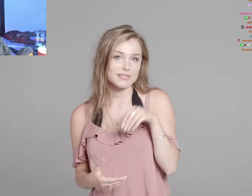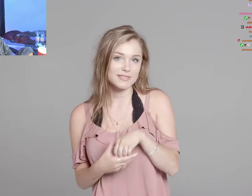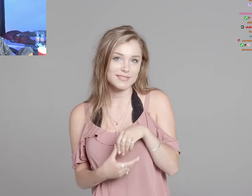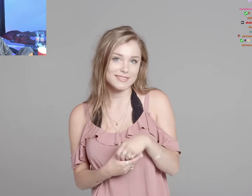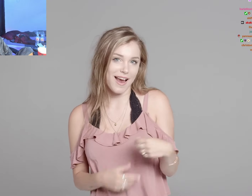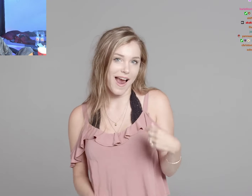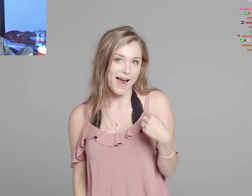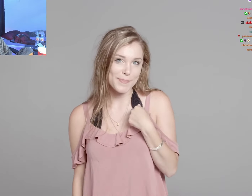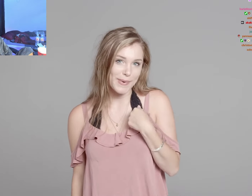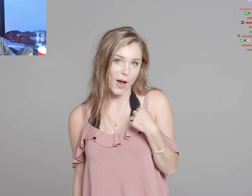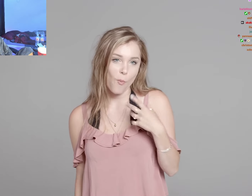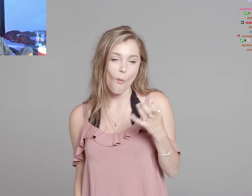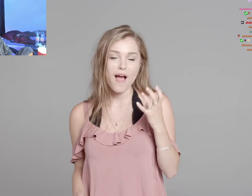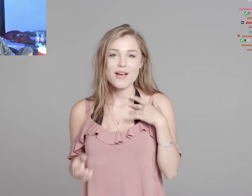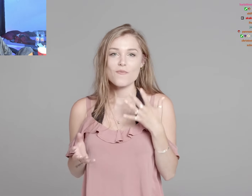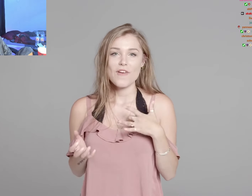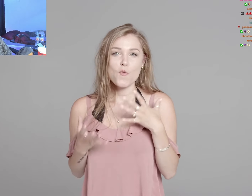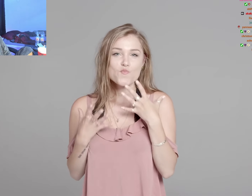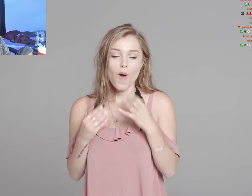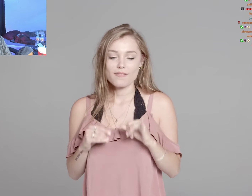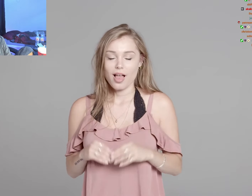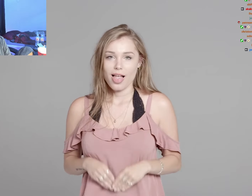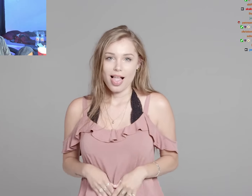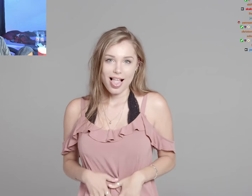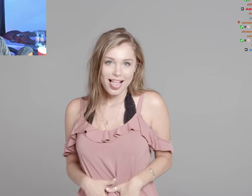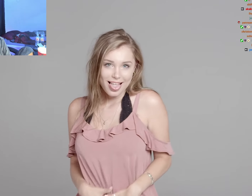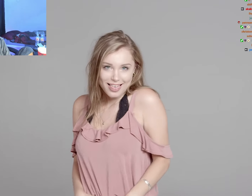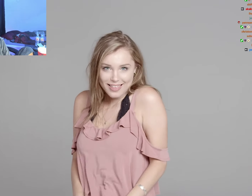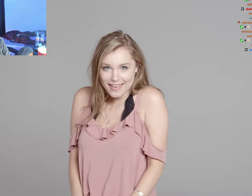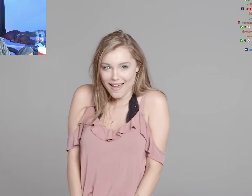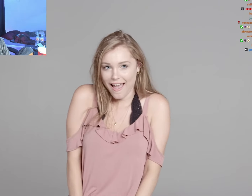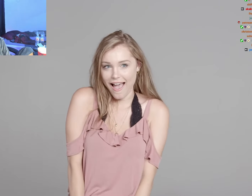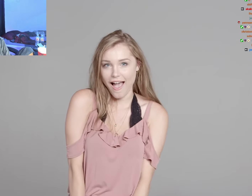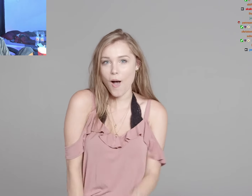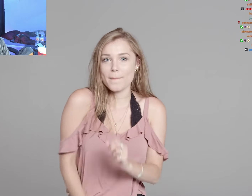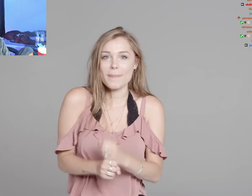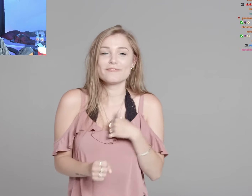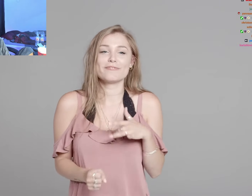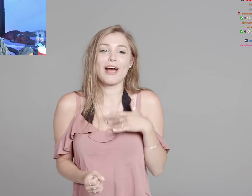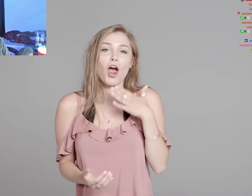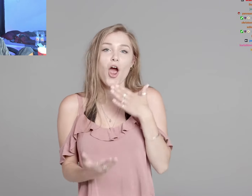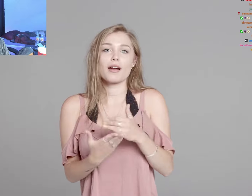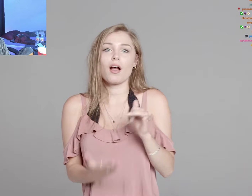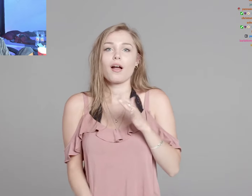me I want To be wet all over Come make me feel good I'm so